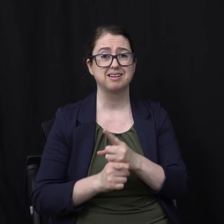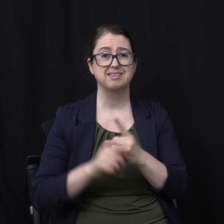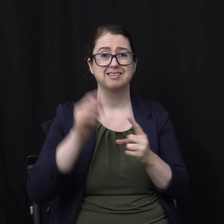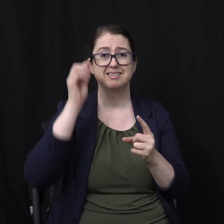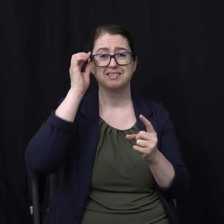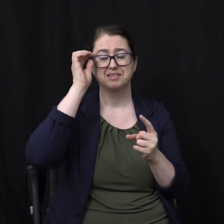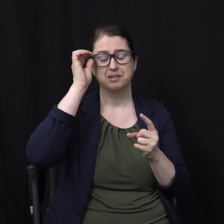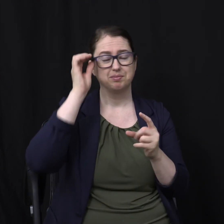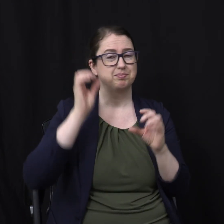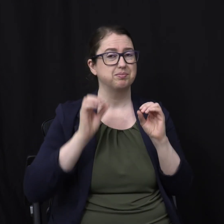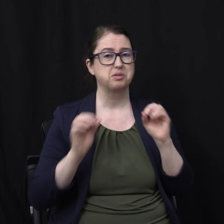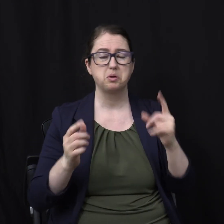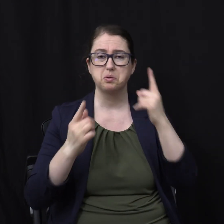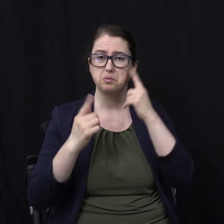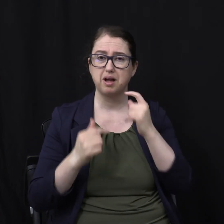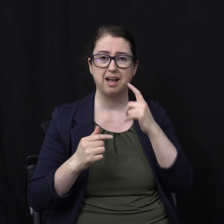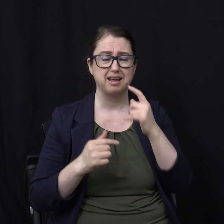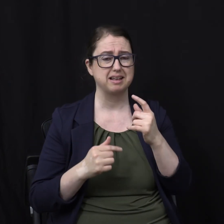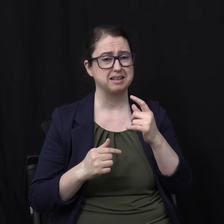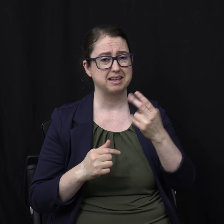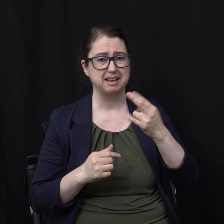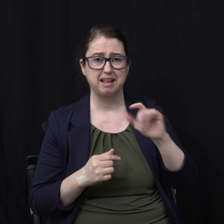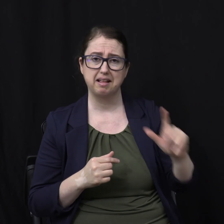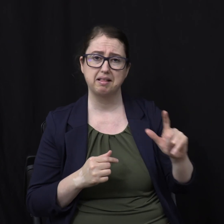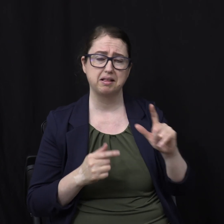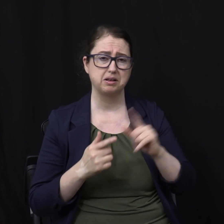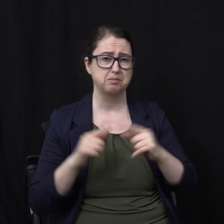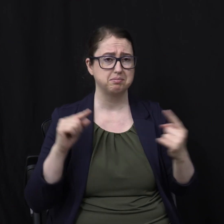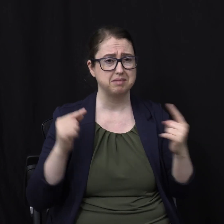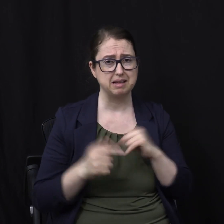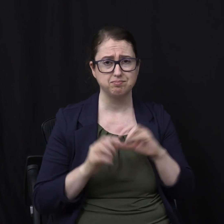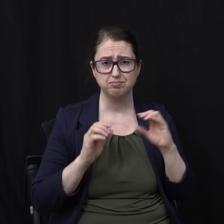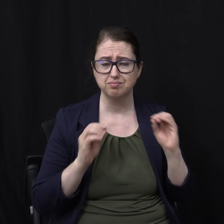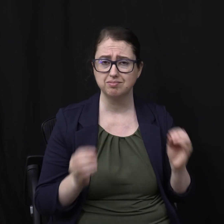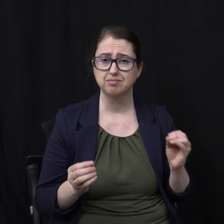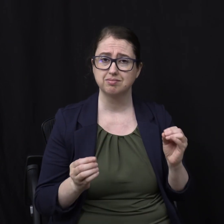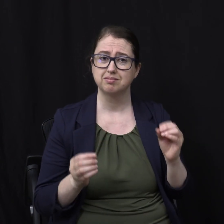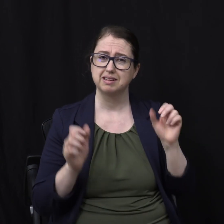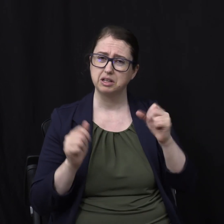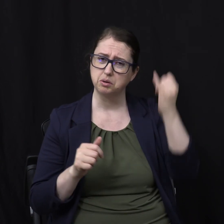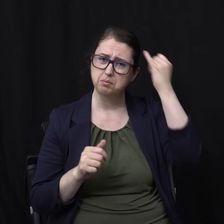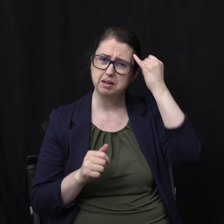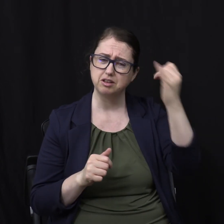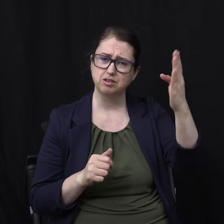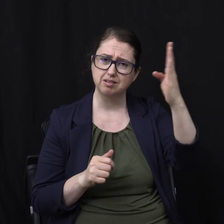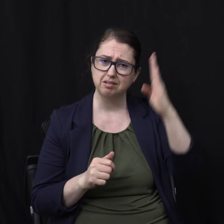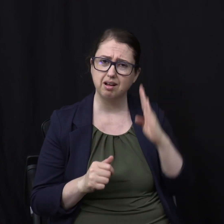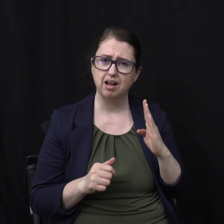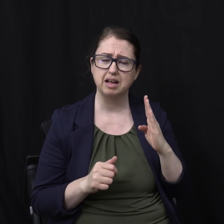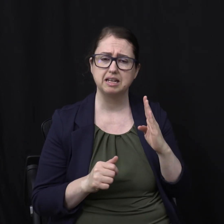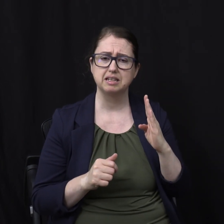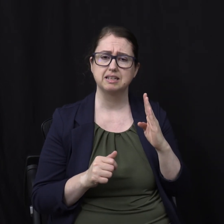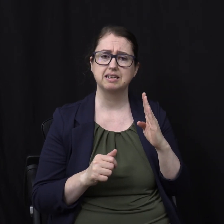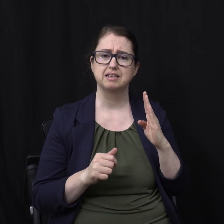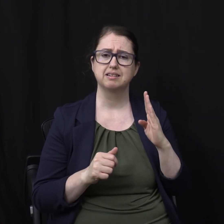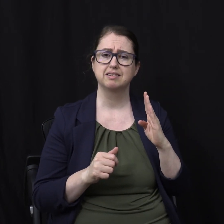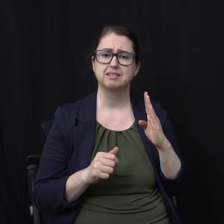crying in hell On the new earth There's no more pain No more I mean imagine this God reserving A sin